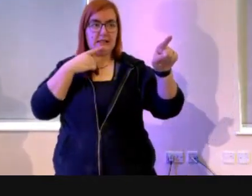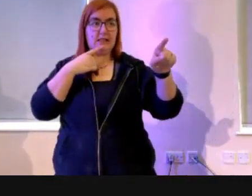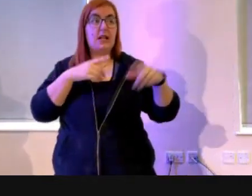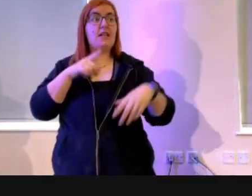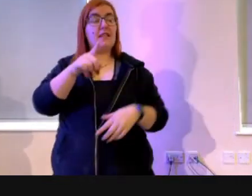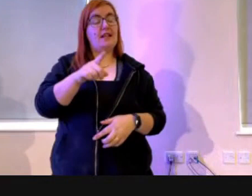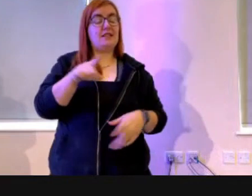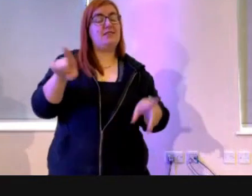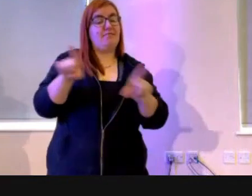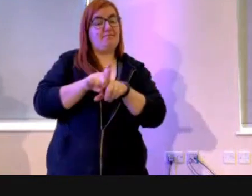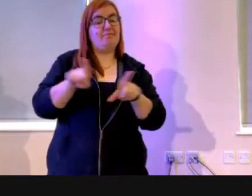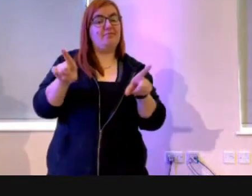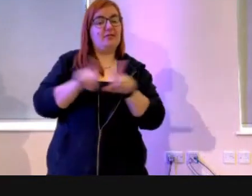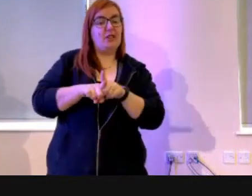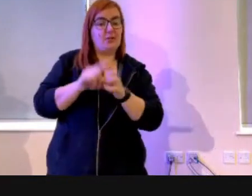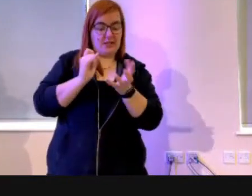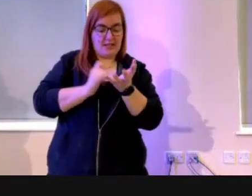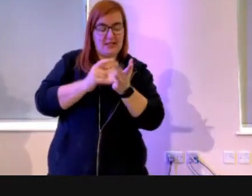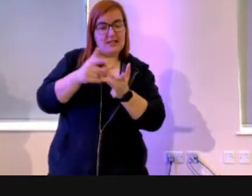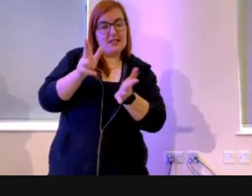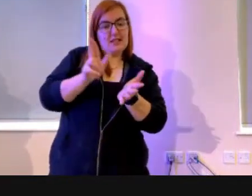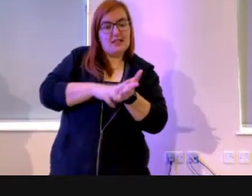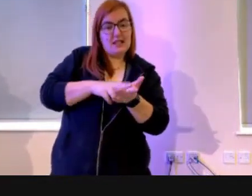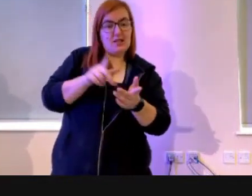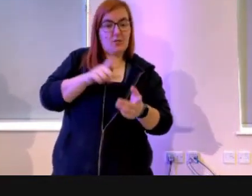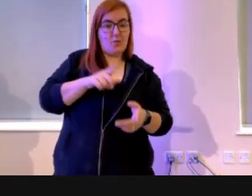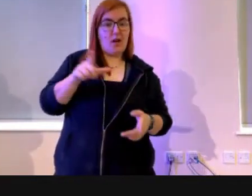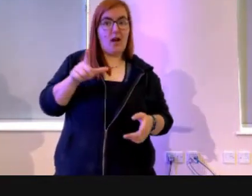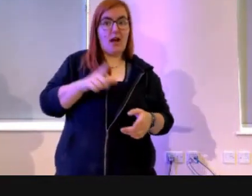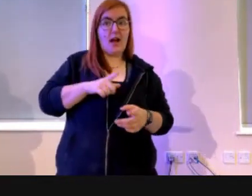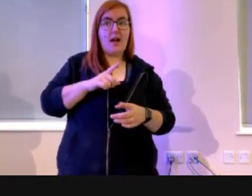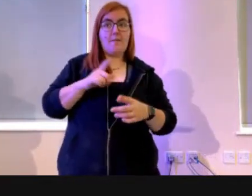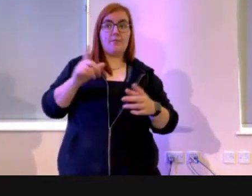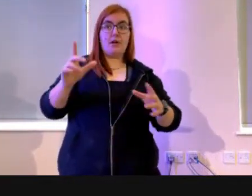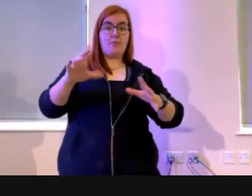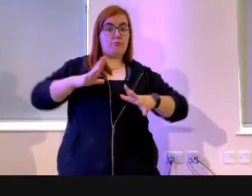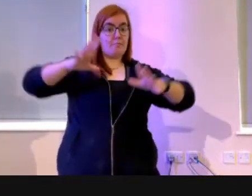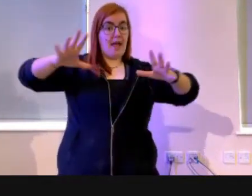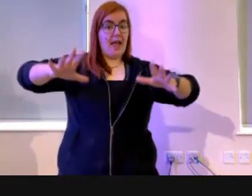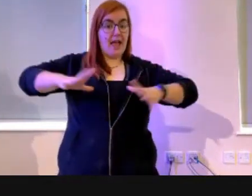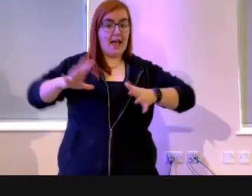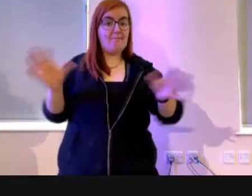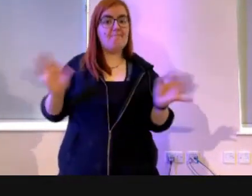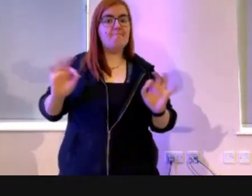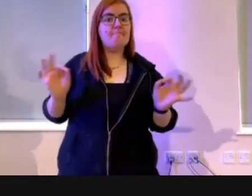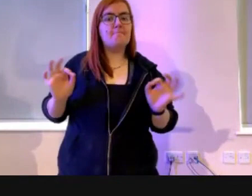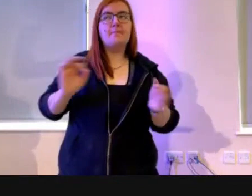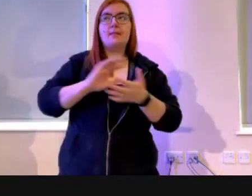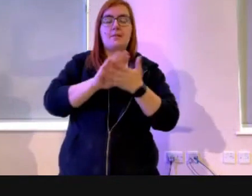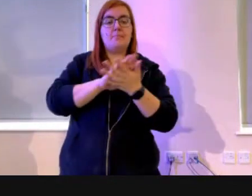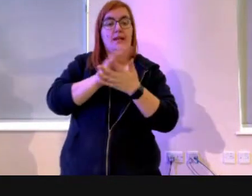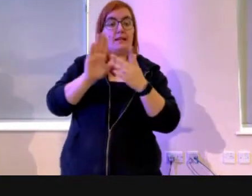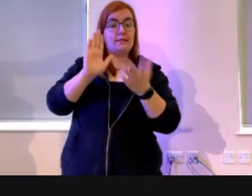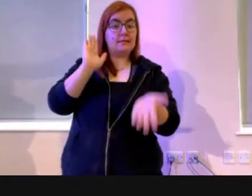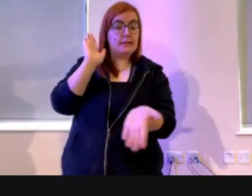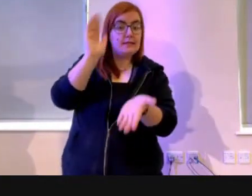also sin. To fail to prepare for your journey so you don't get to your goal.